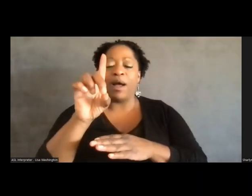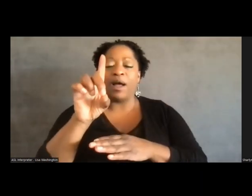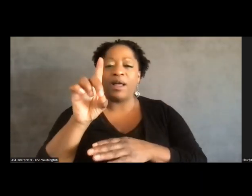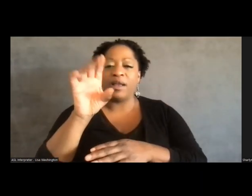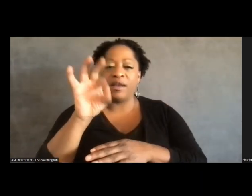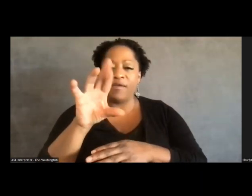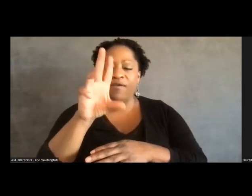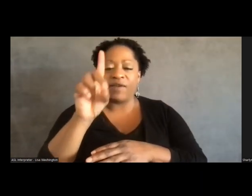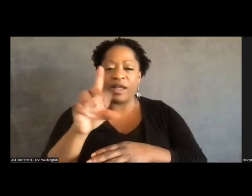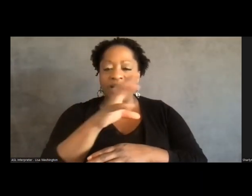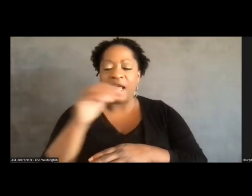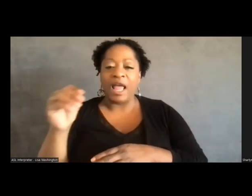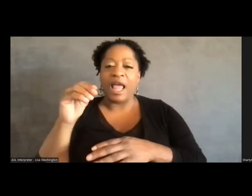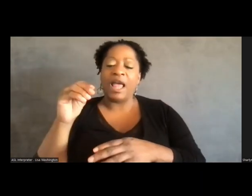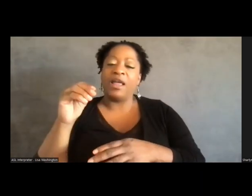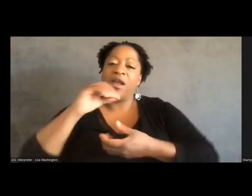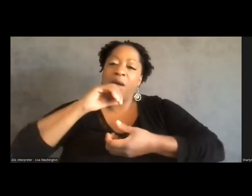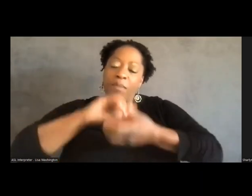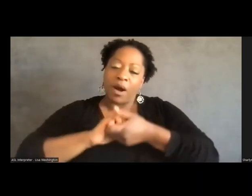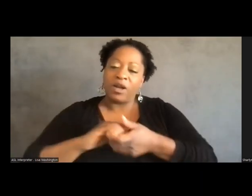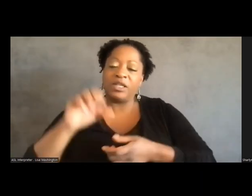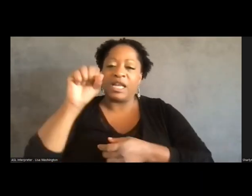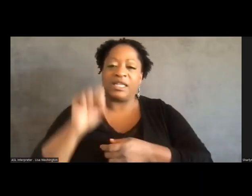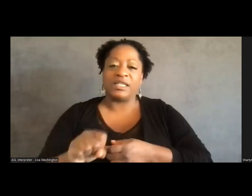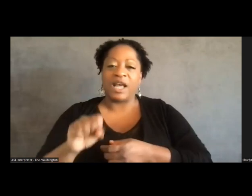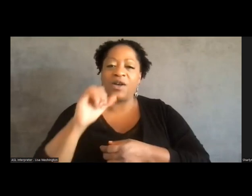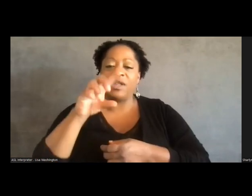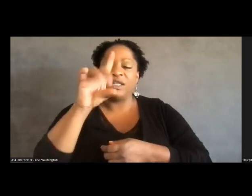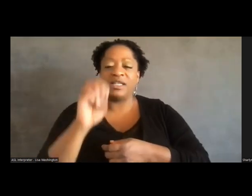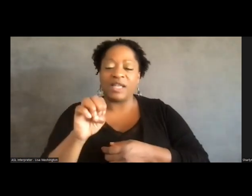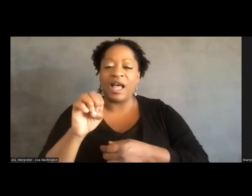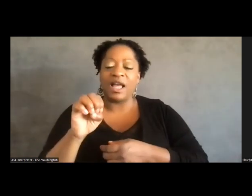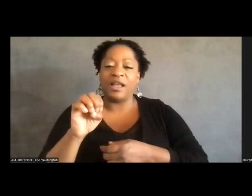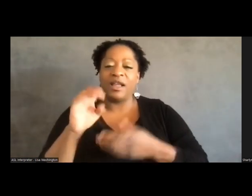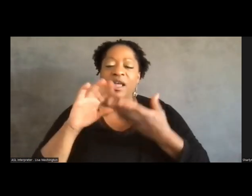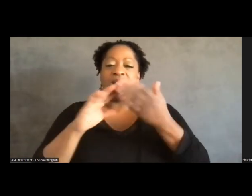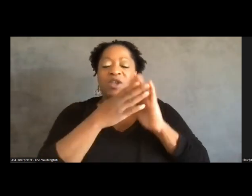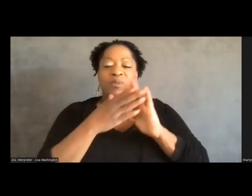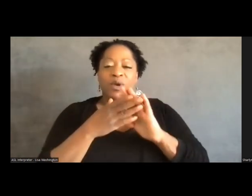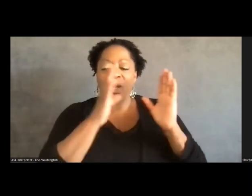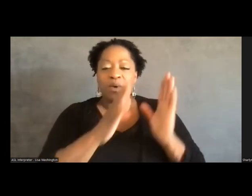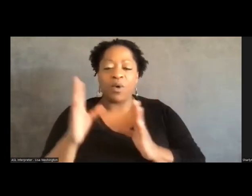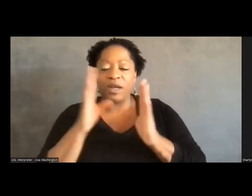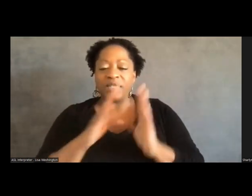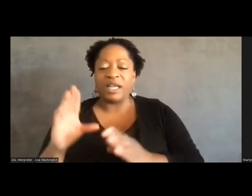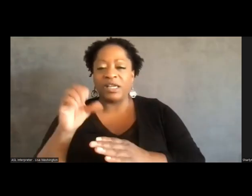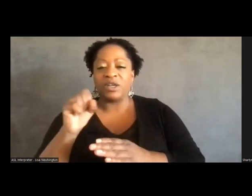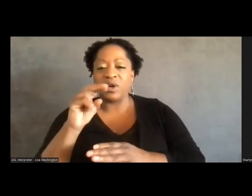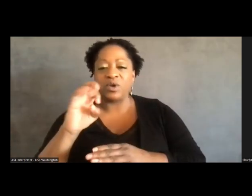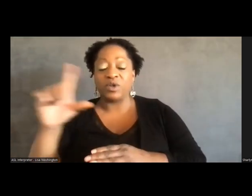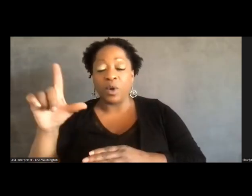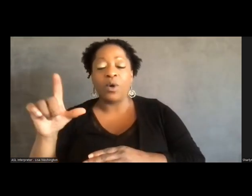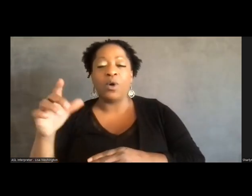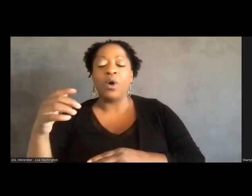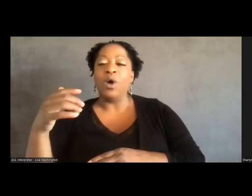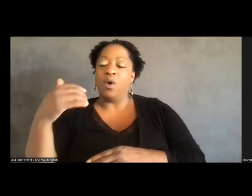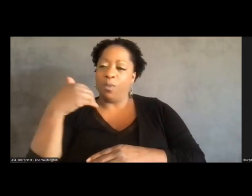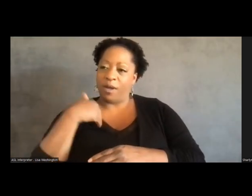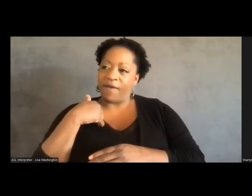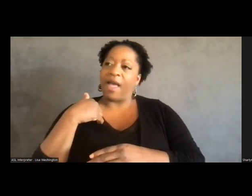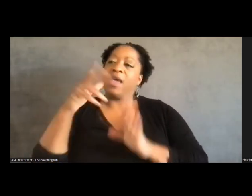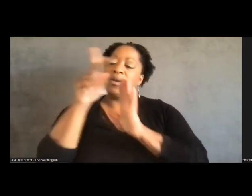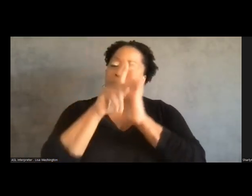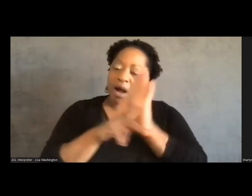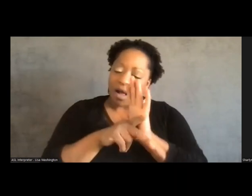our partners at Southsiders Organized for Unity and Liberation or Soul. And we had very inside game policy organizations with